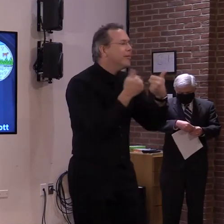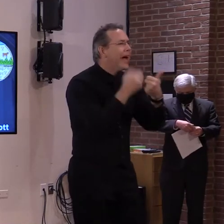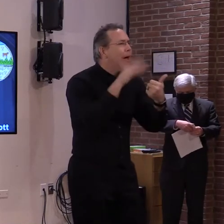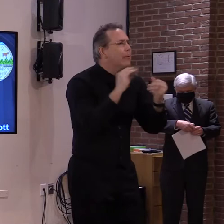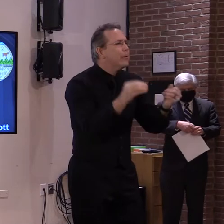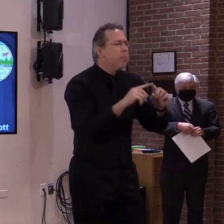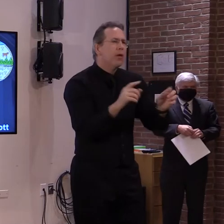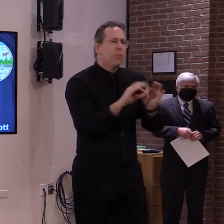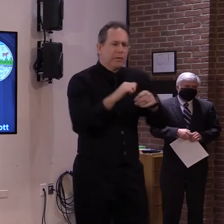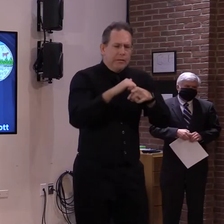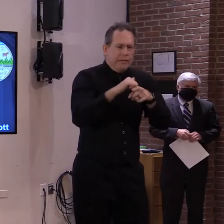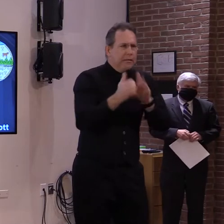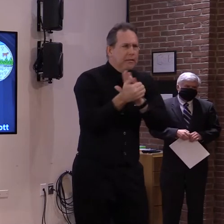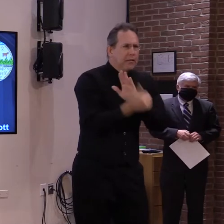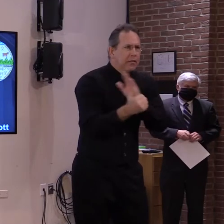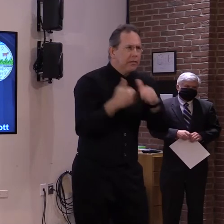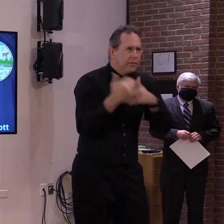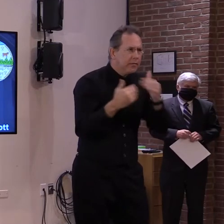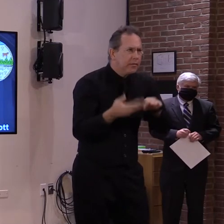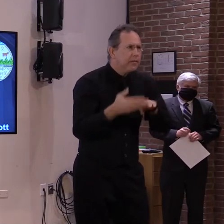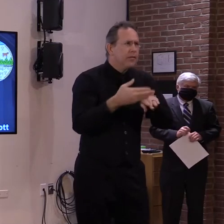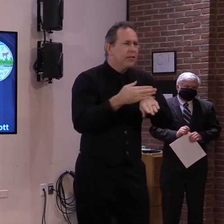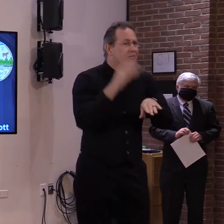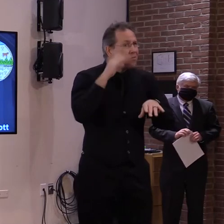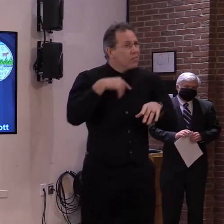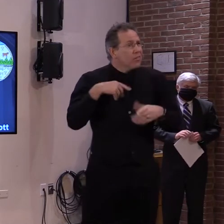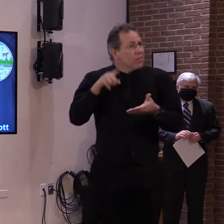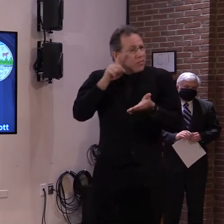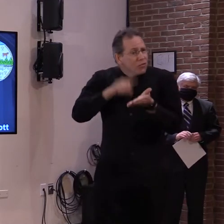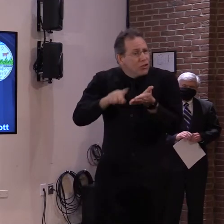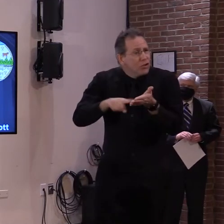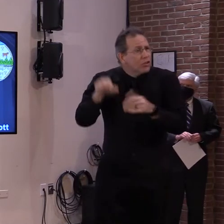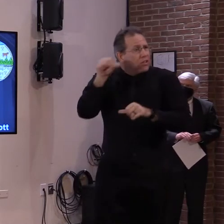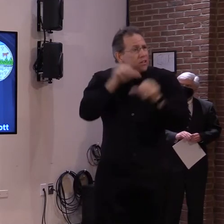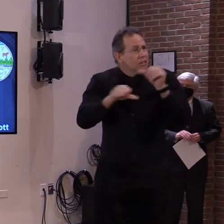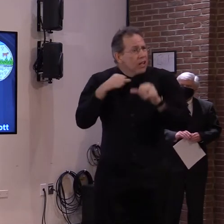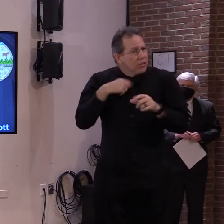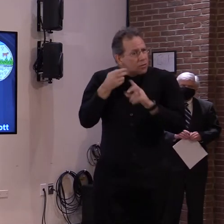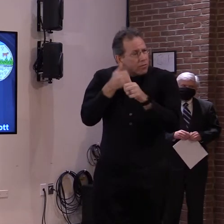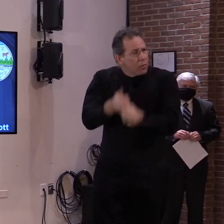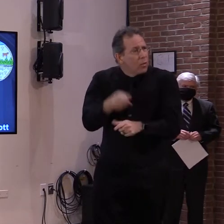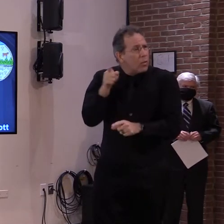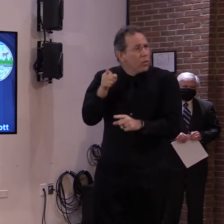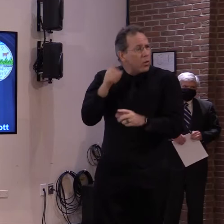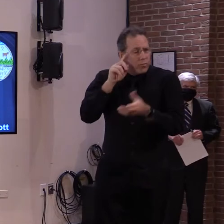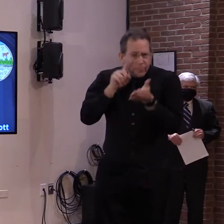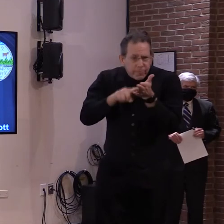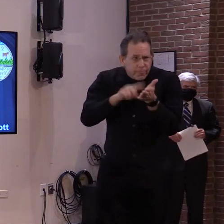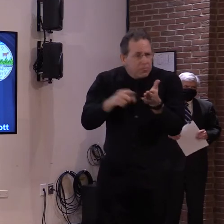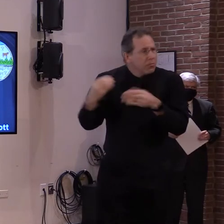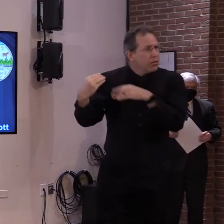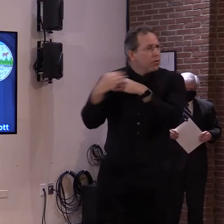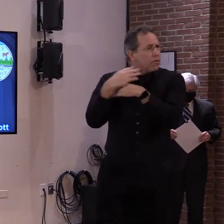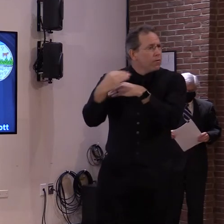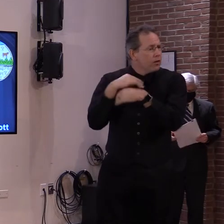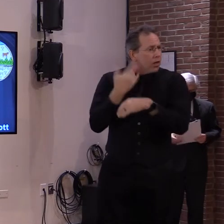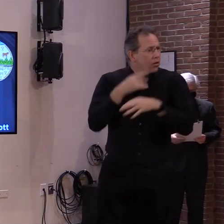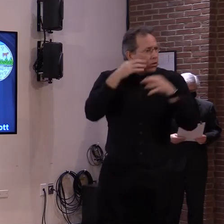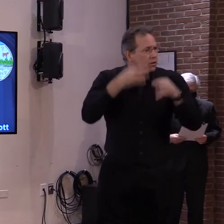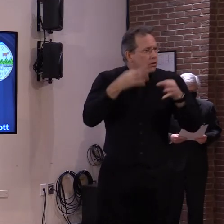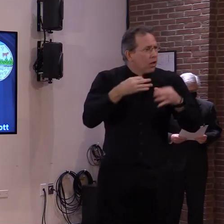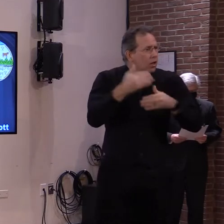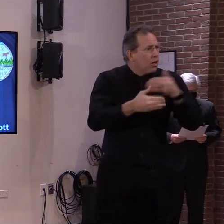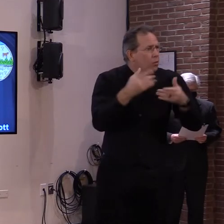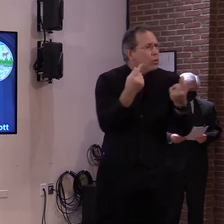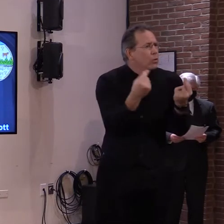based on the data and the advice of our experts. Today, we'll